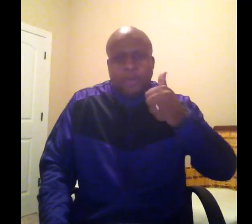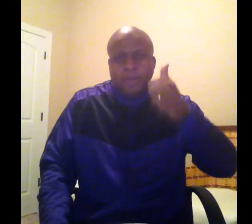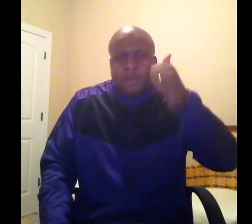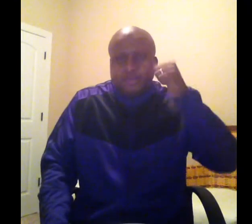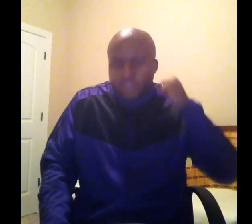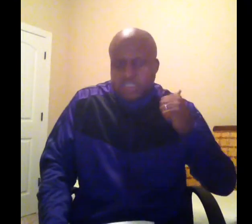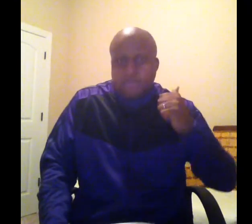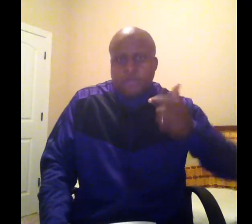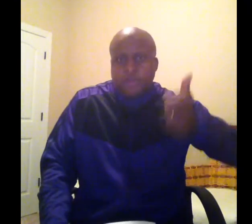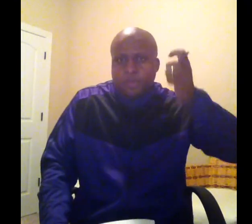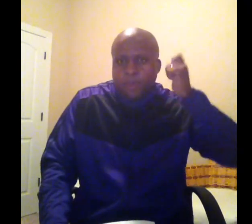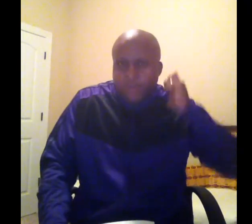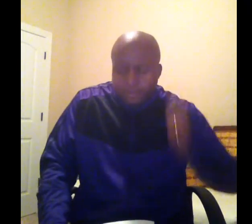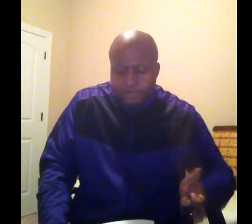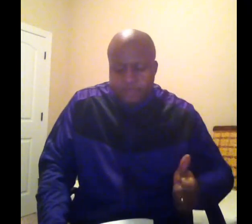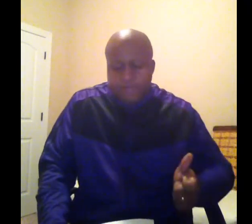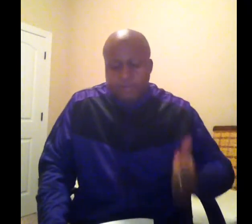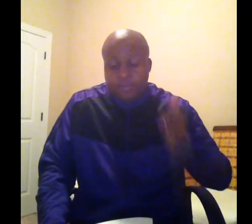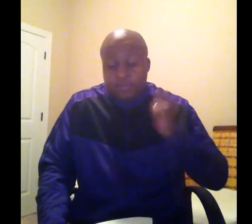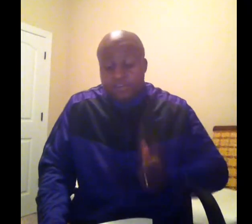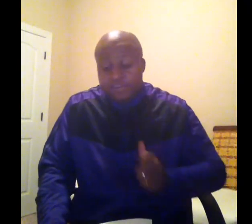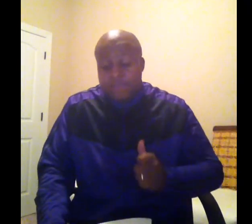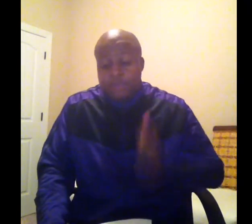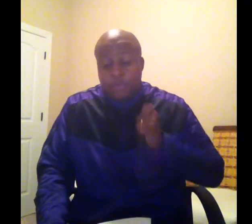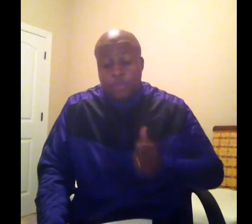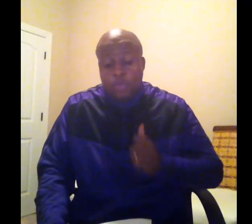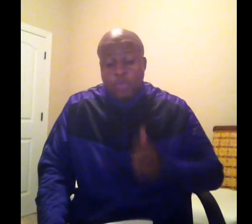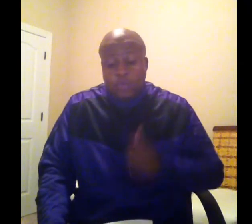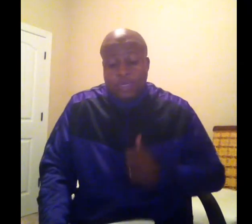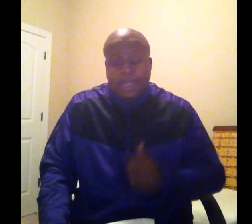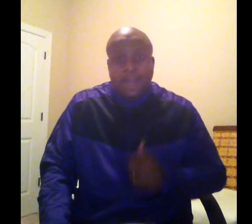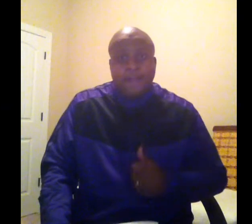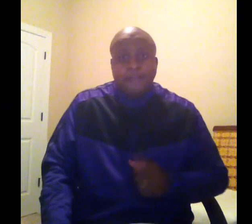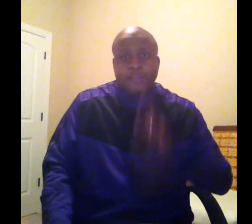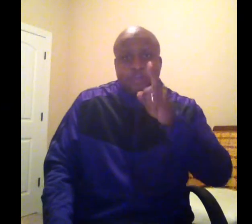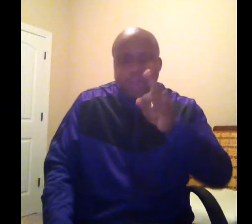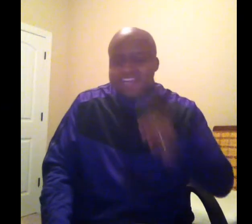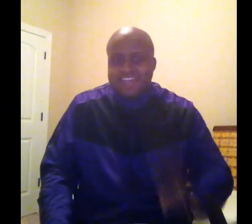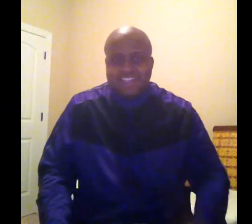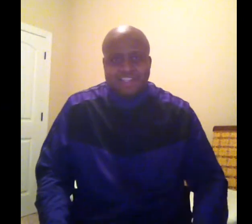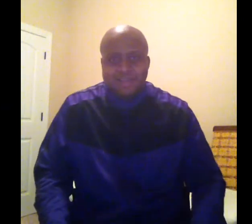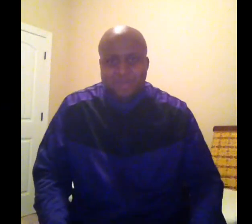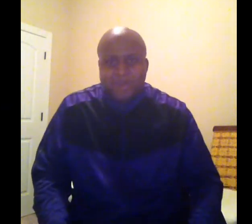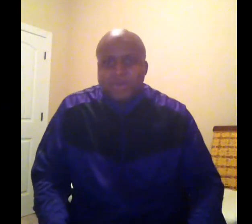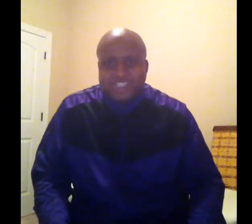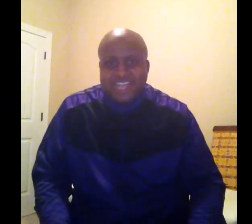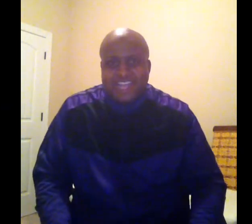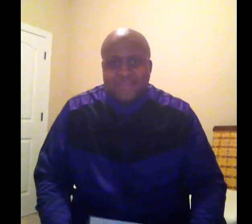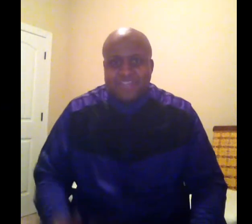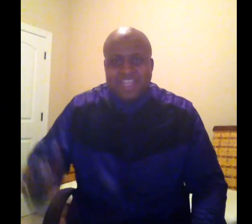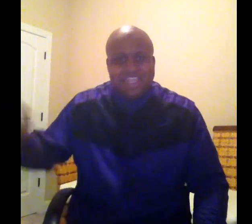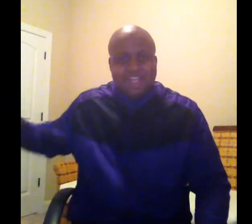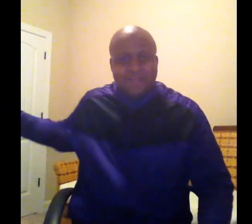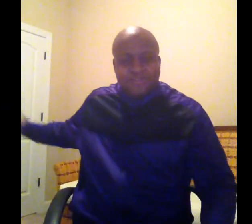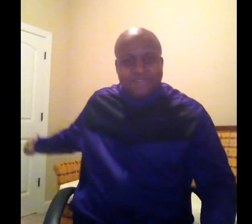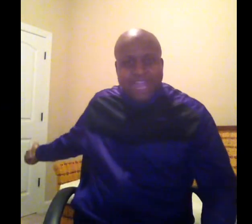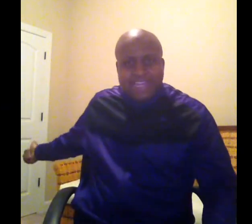moment of discovery, your moment of develop to discover who you really are. Greatness, most times, comes fighting